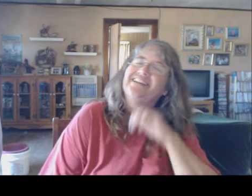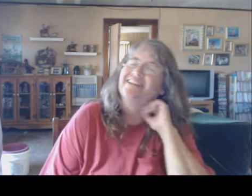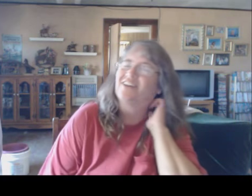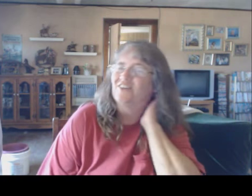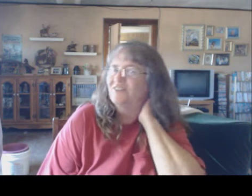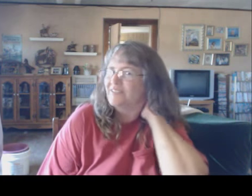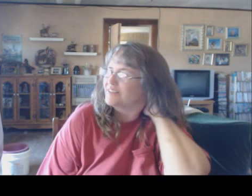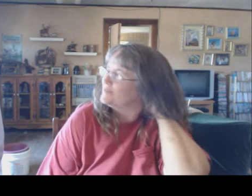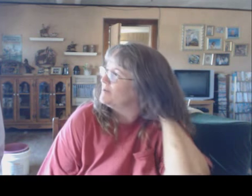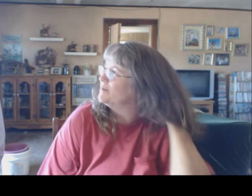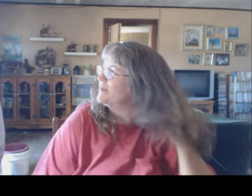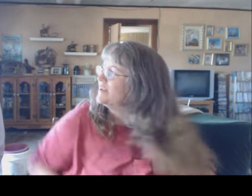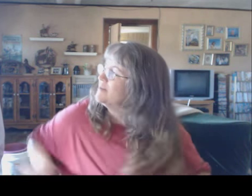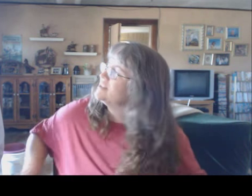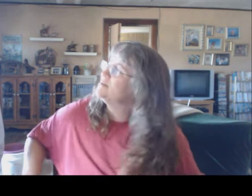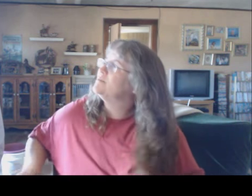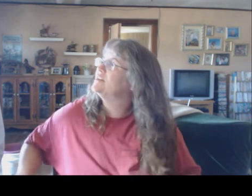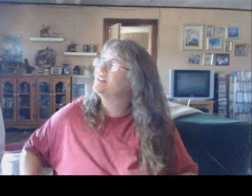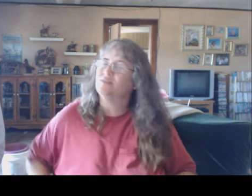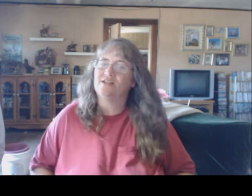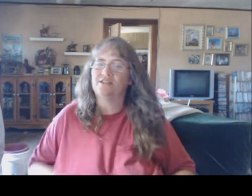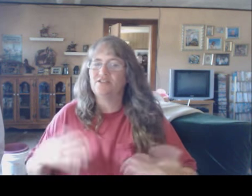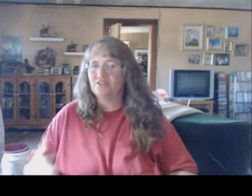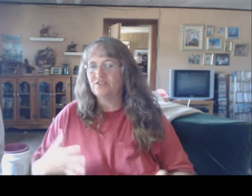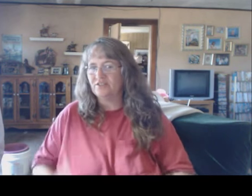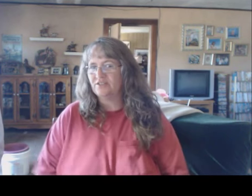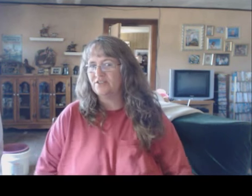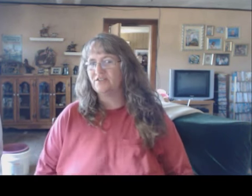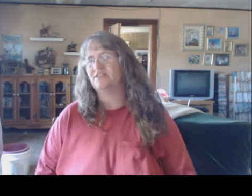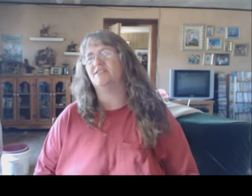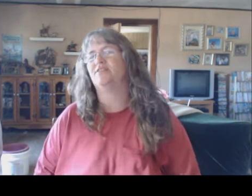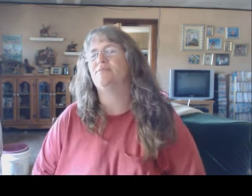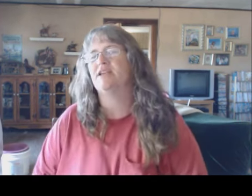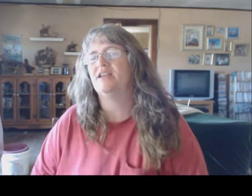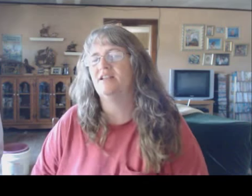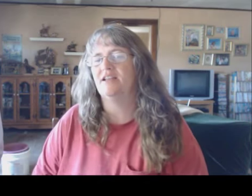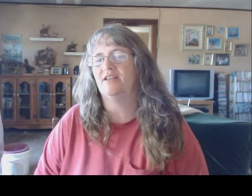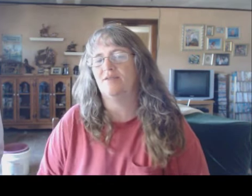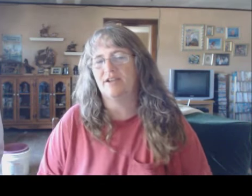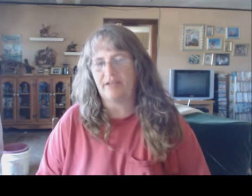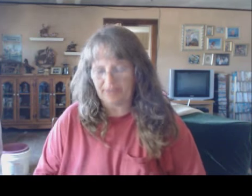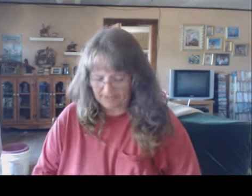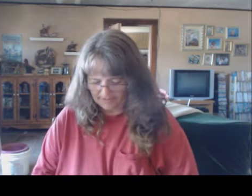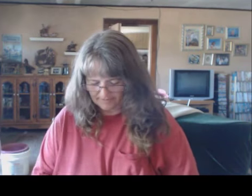He dug a hole, but you're to buried a body. Come on. Tell them what you did for me and where you got the idea.